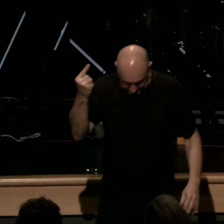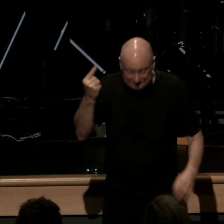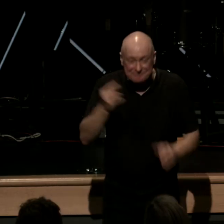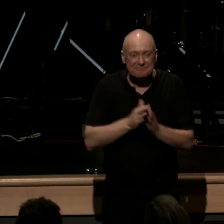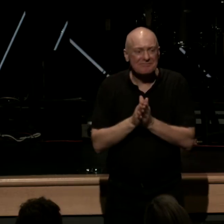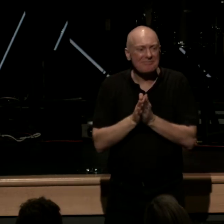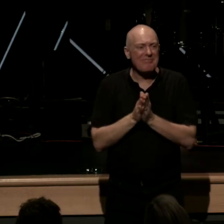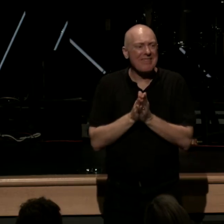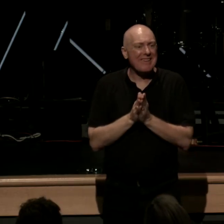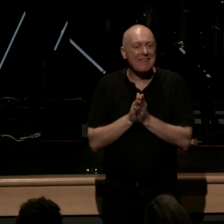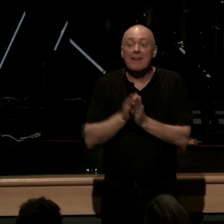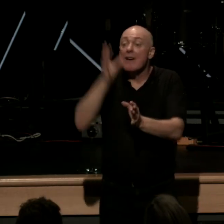faith